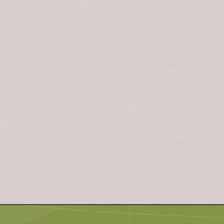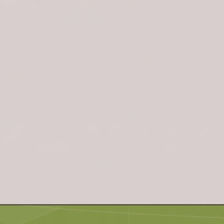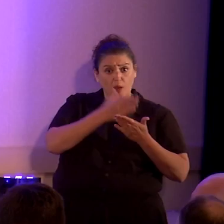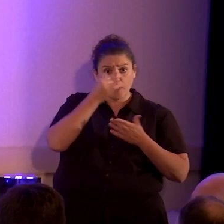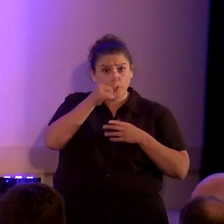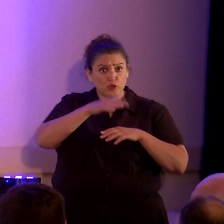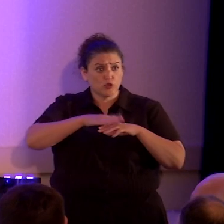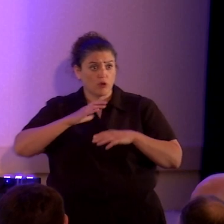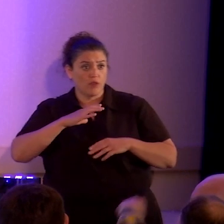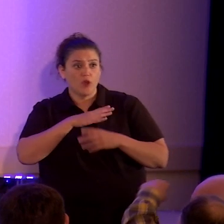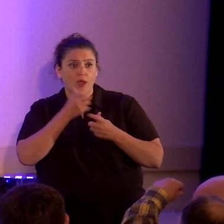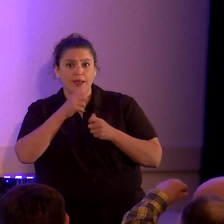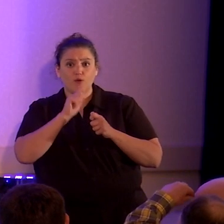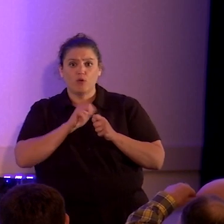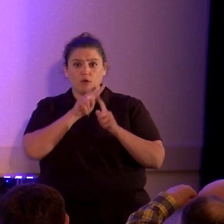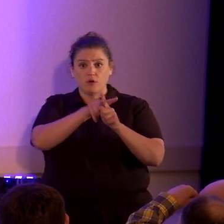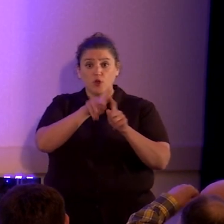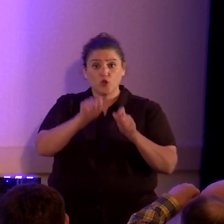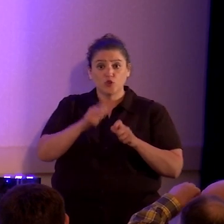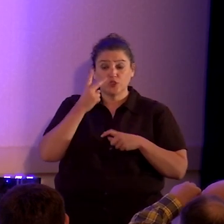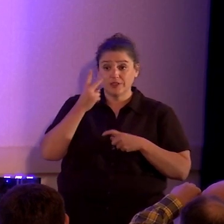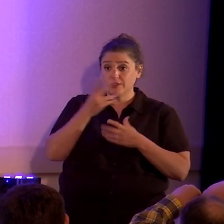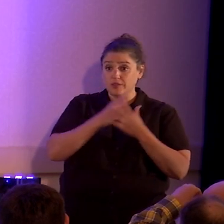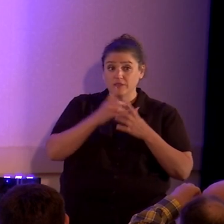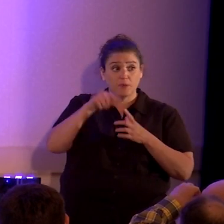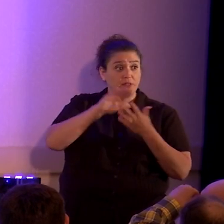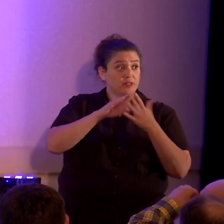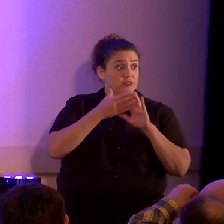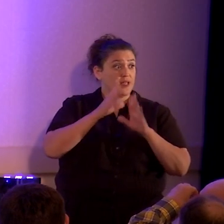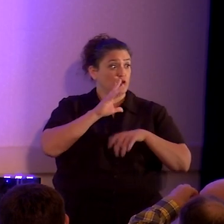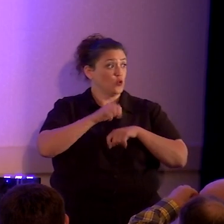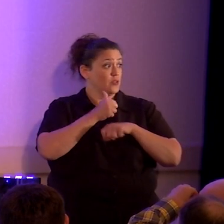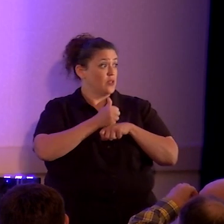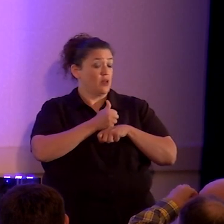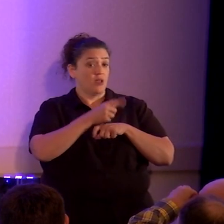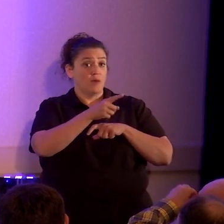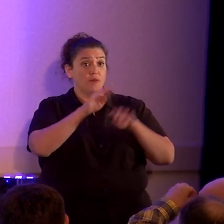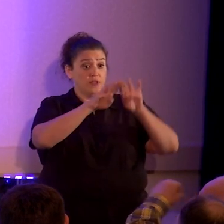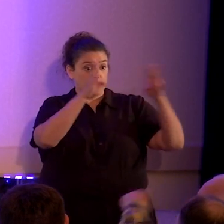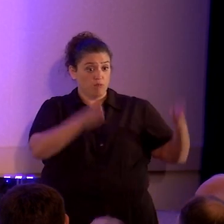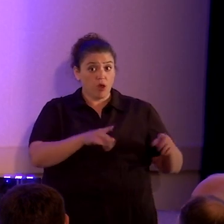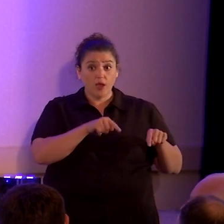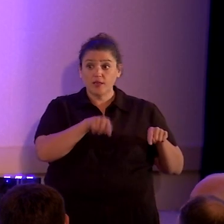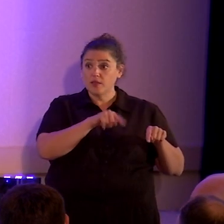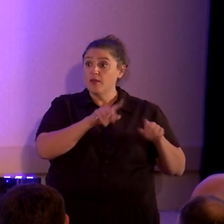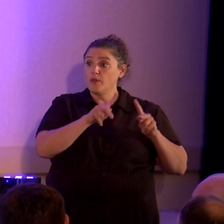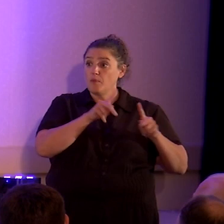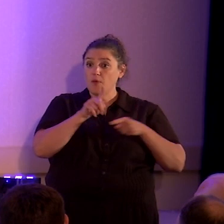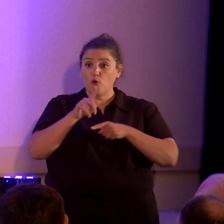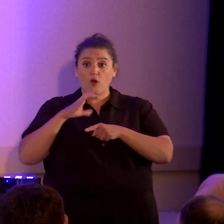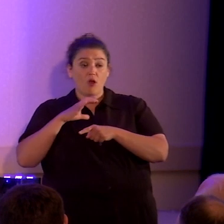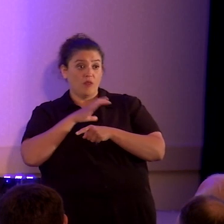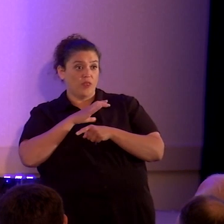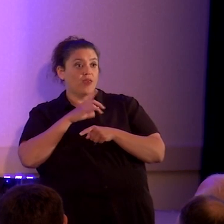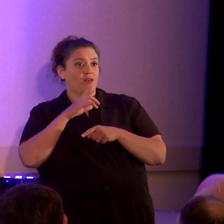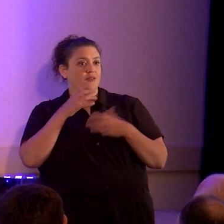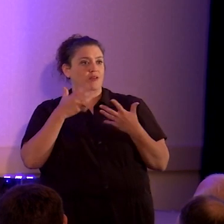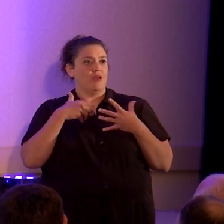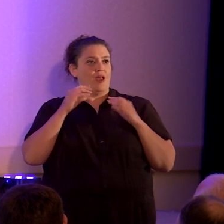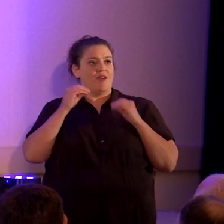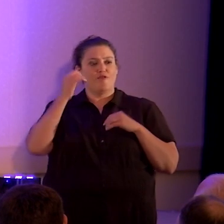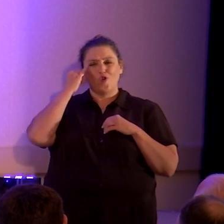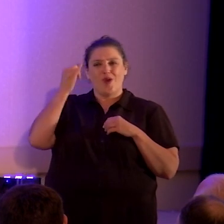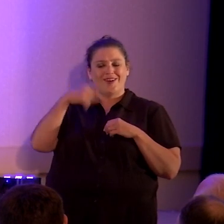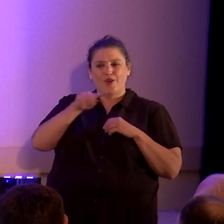And anyone can do it. You should see, in some of these towns that are putting up these monuments, the people that are on these councils have absolutely no